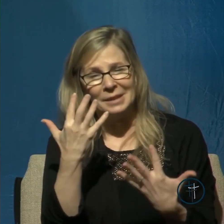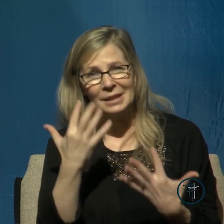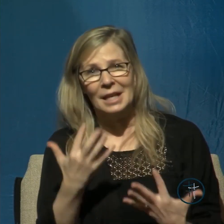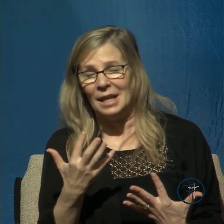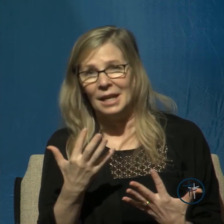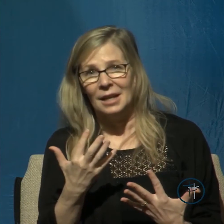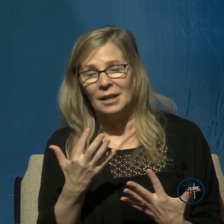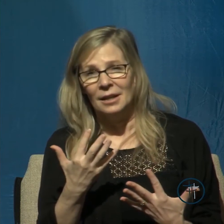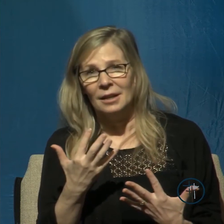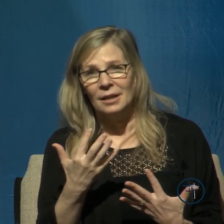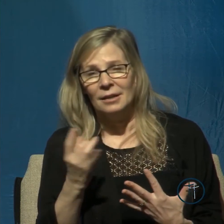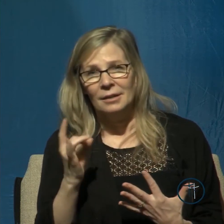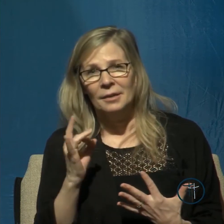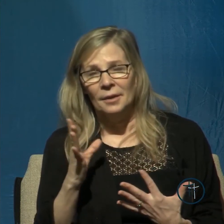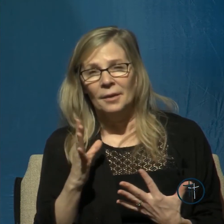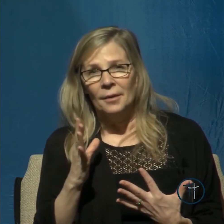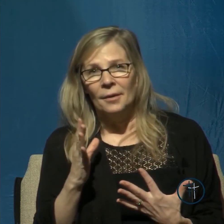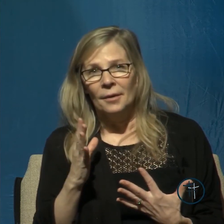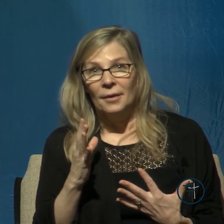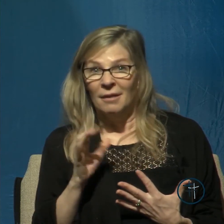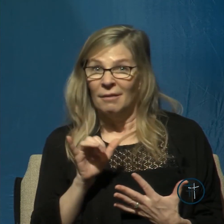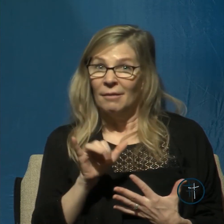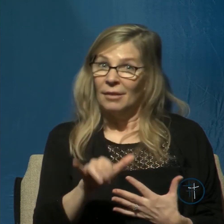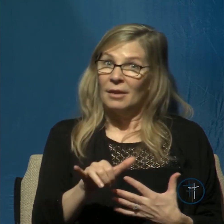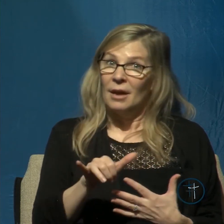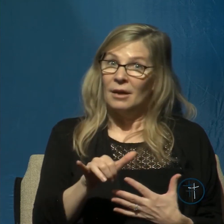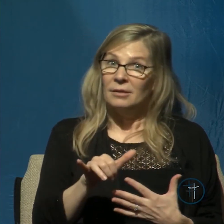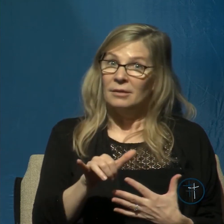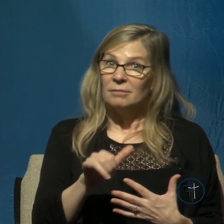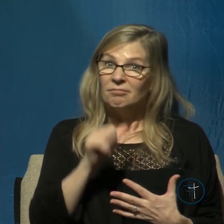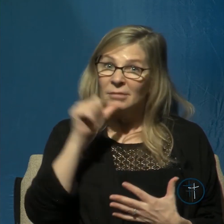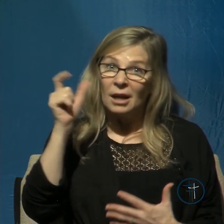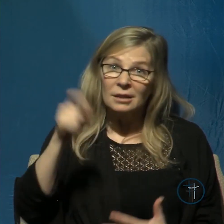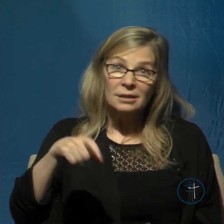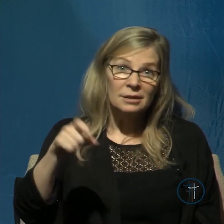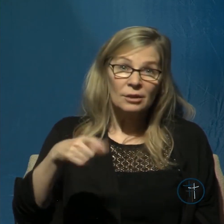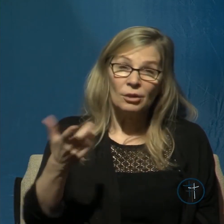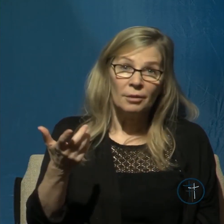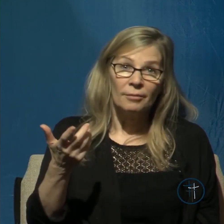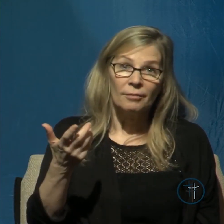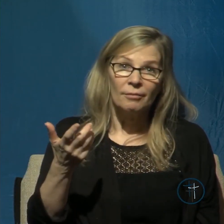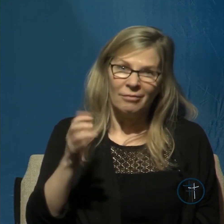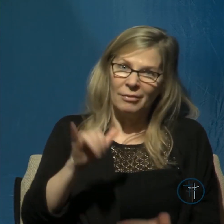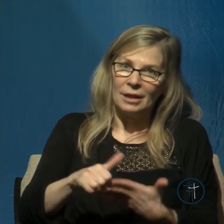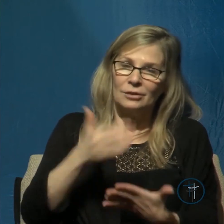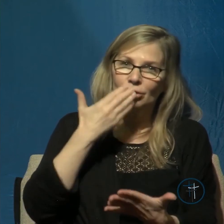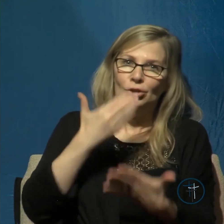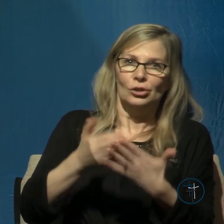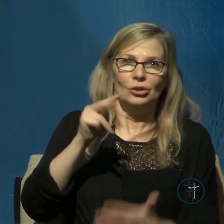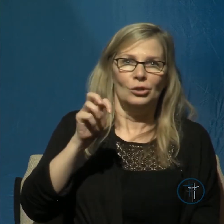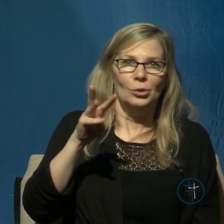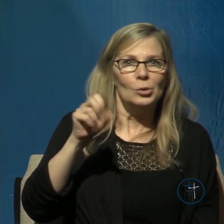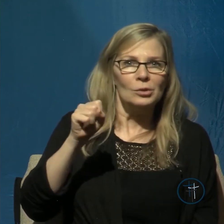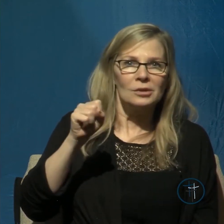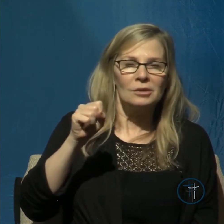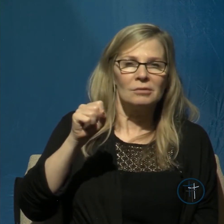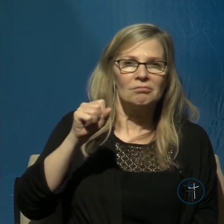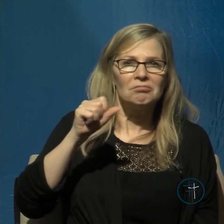but that's not necessary and that's the good news it's not necessary that you be judged